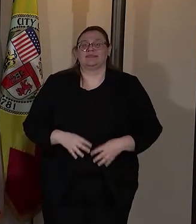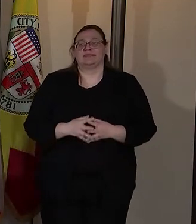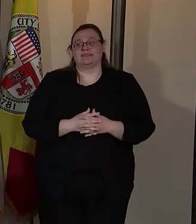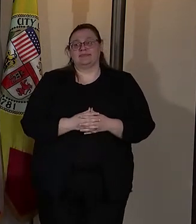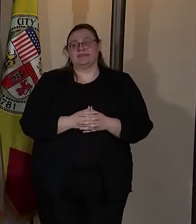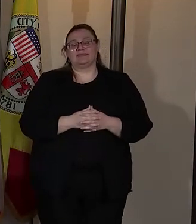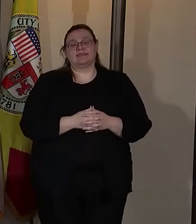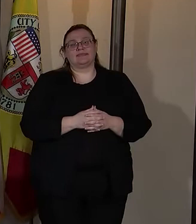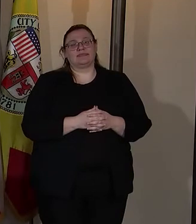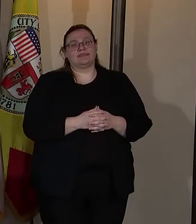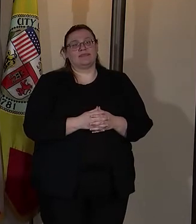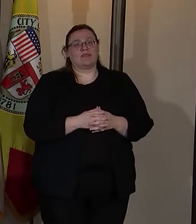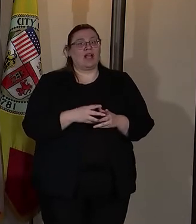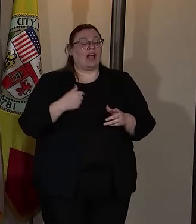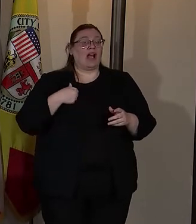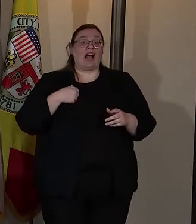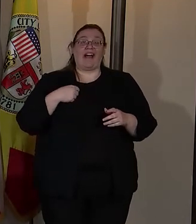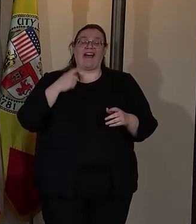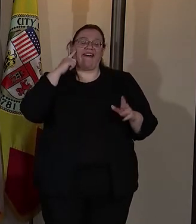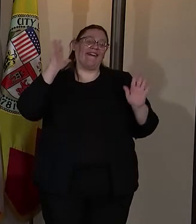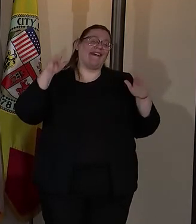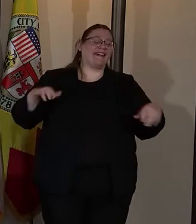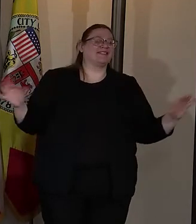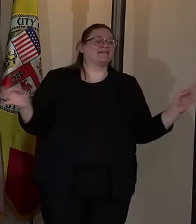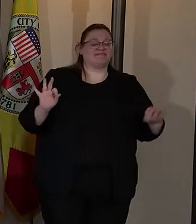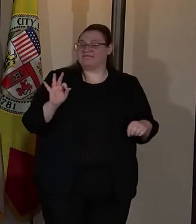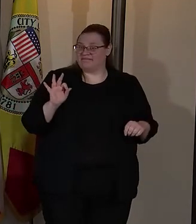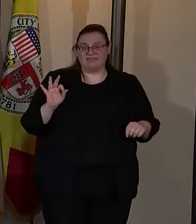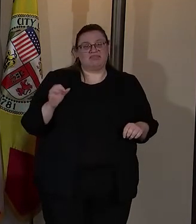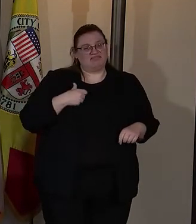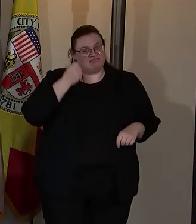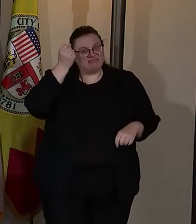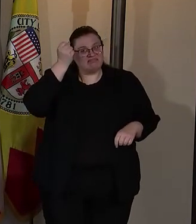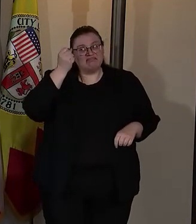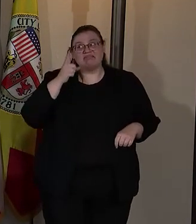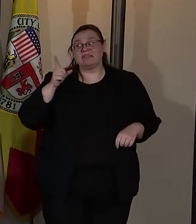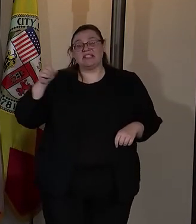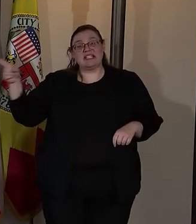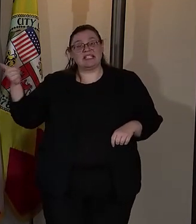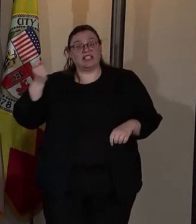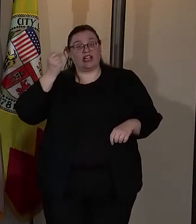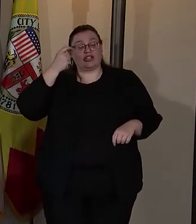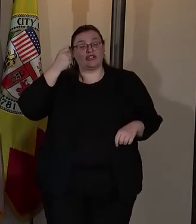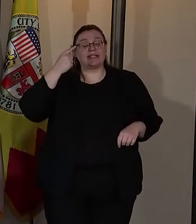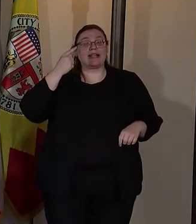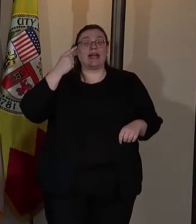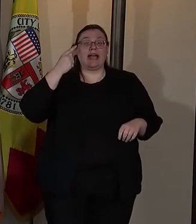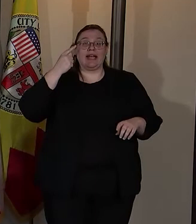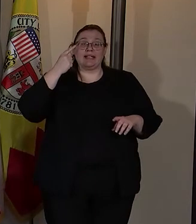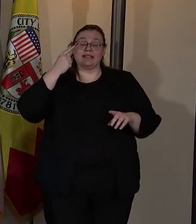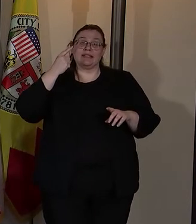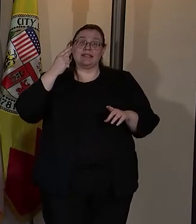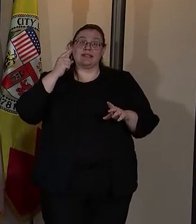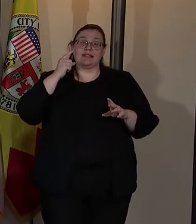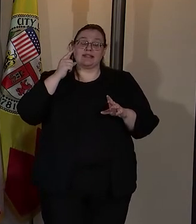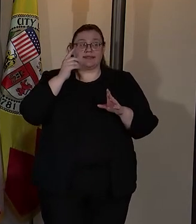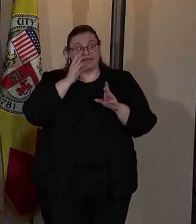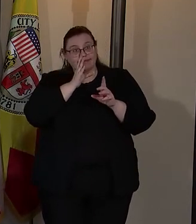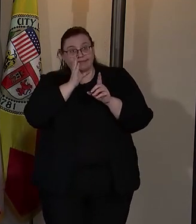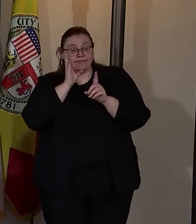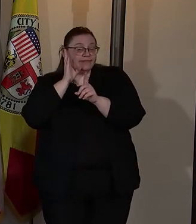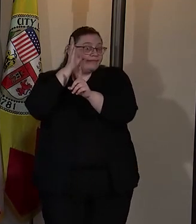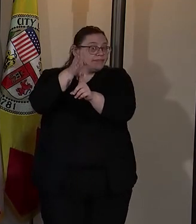I don't take it lightly. He understands the direction that policing